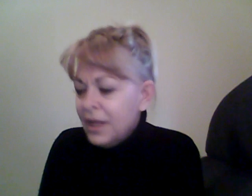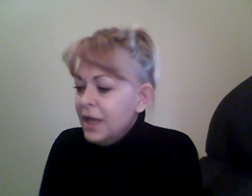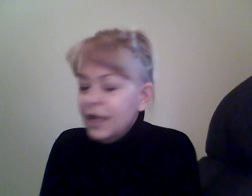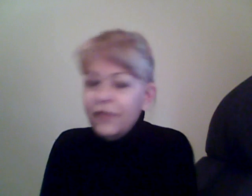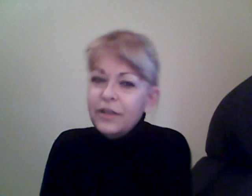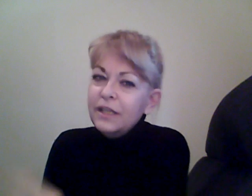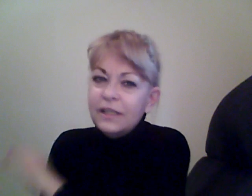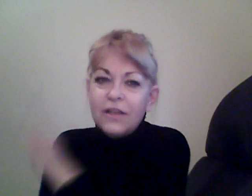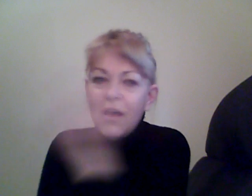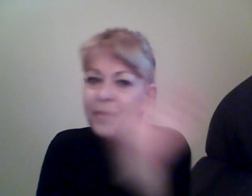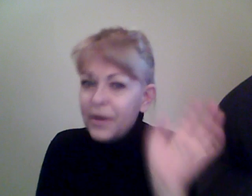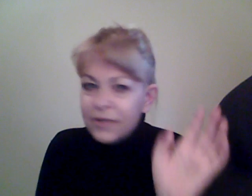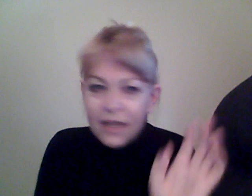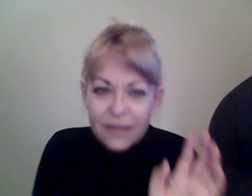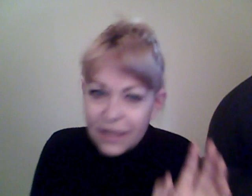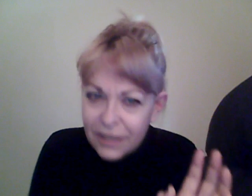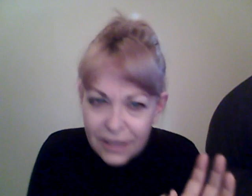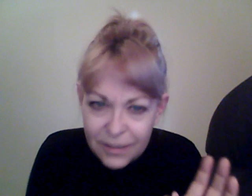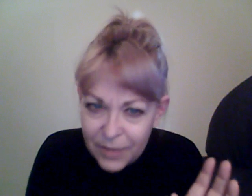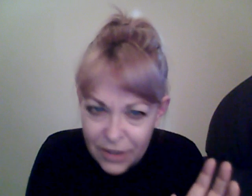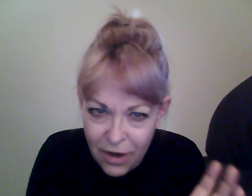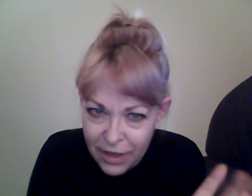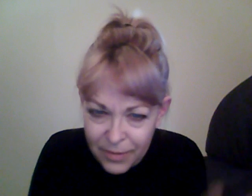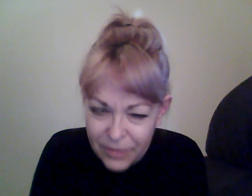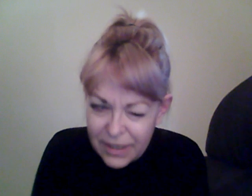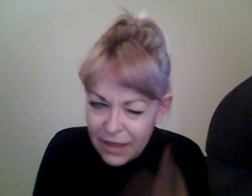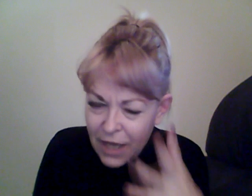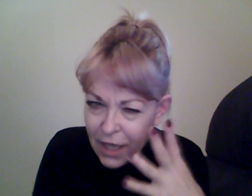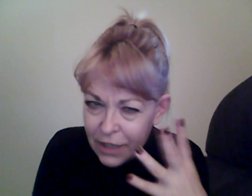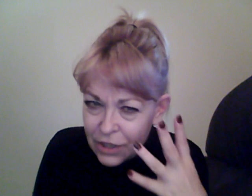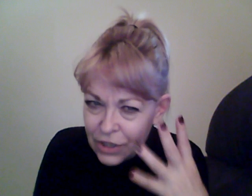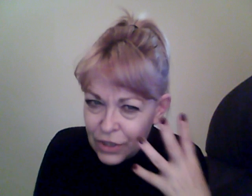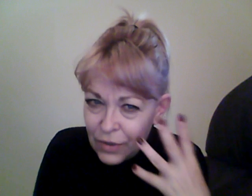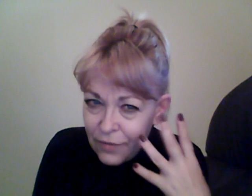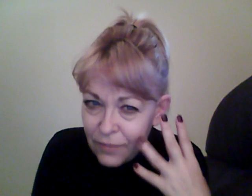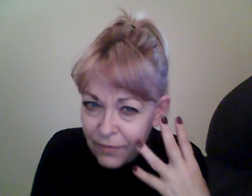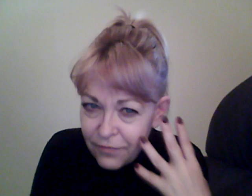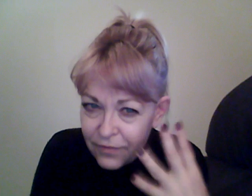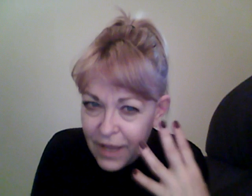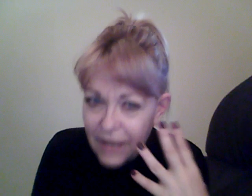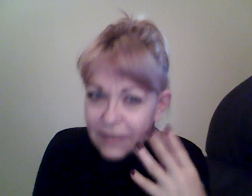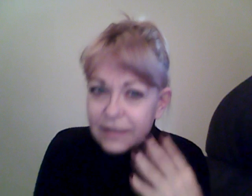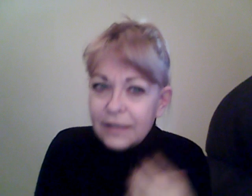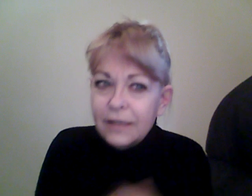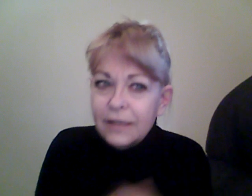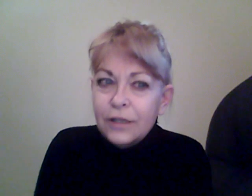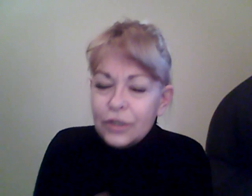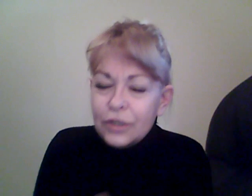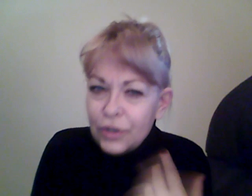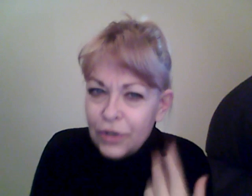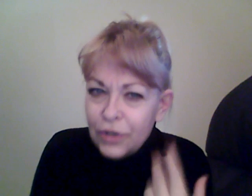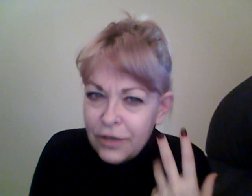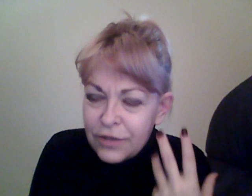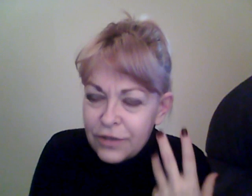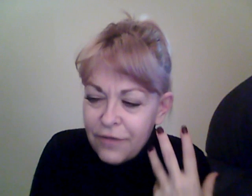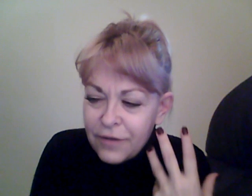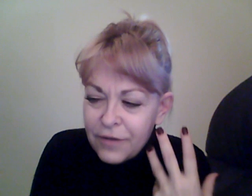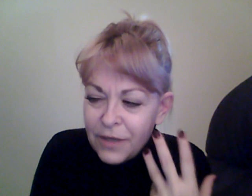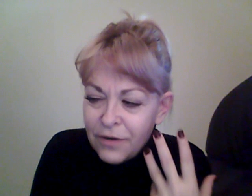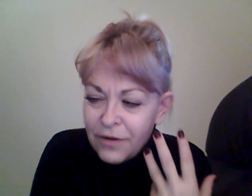If you need to talk about death, then you need to be talking about death. It's just sort of reflect. Sort of look at yourself in the mirror